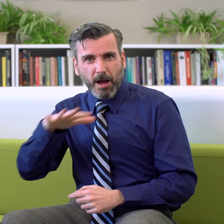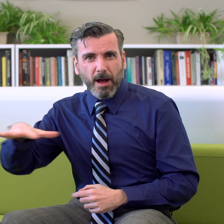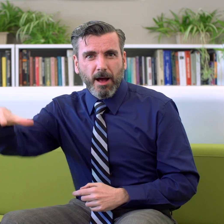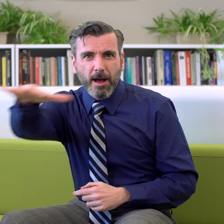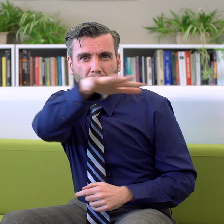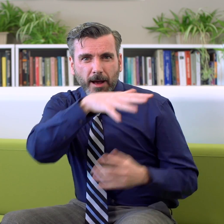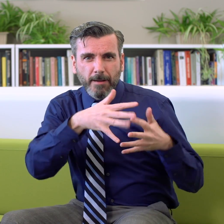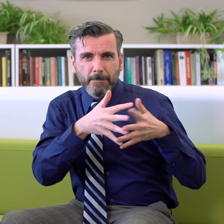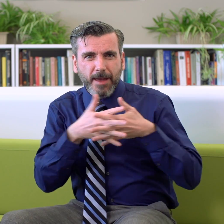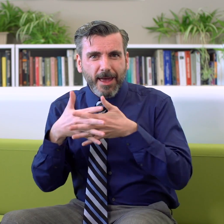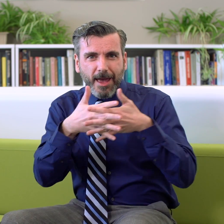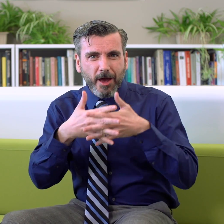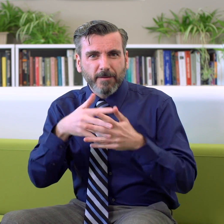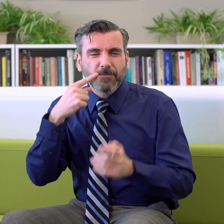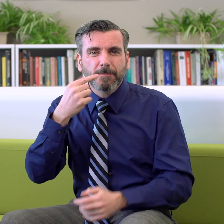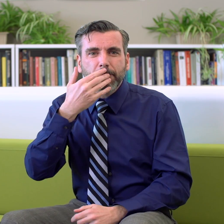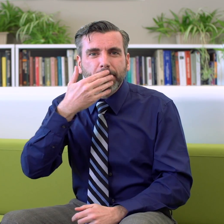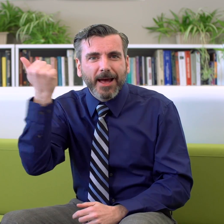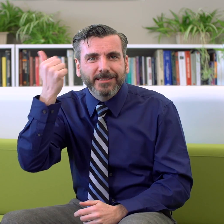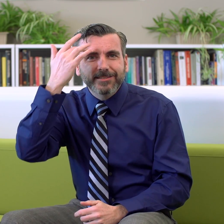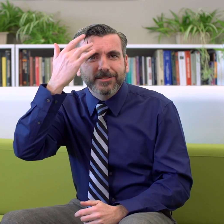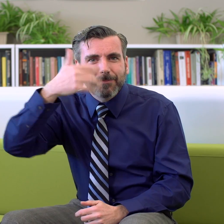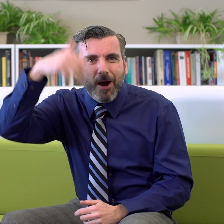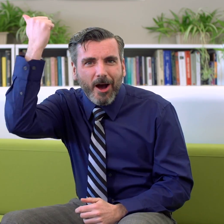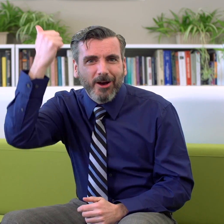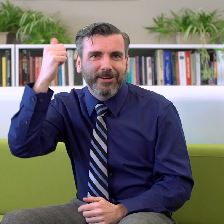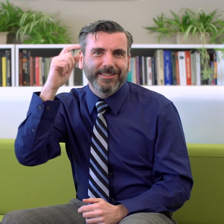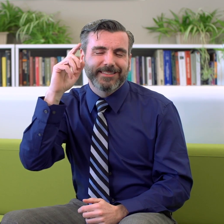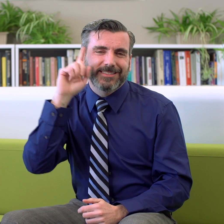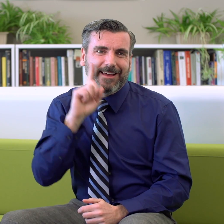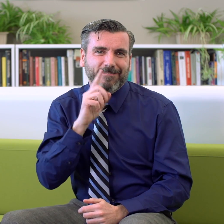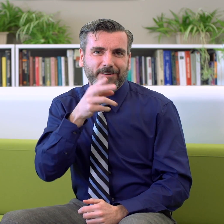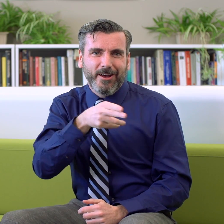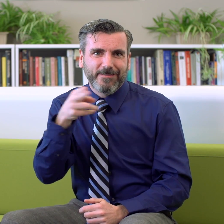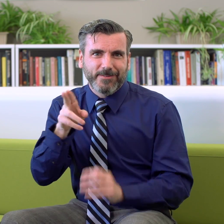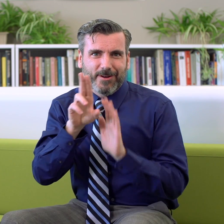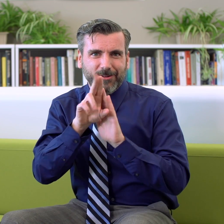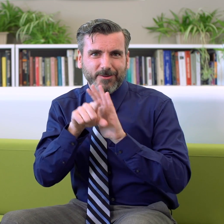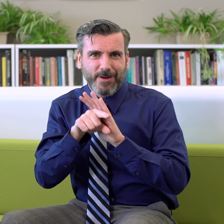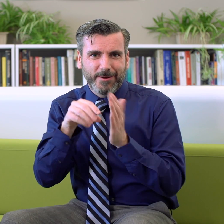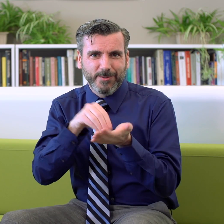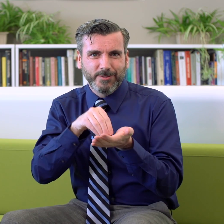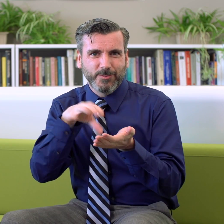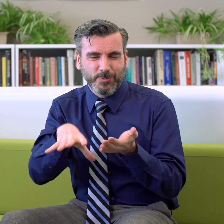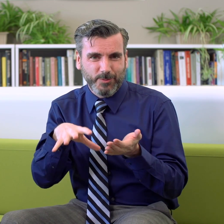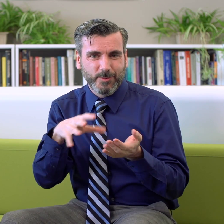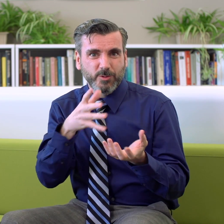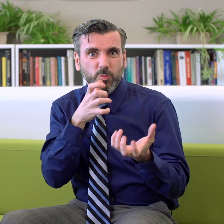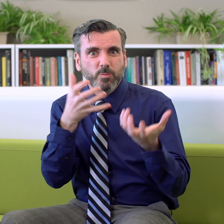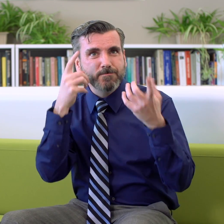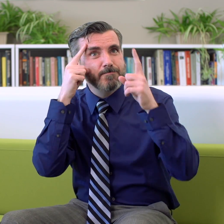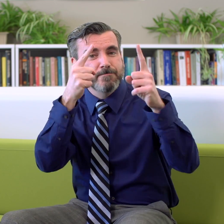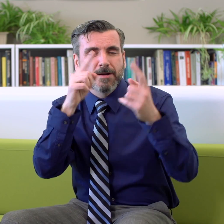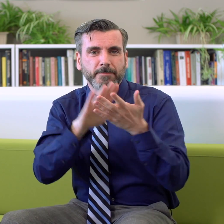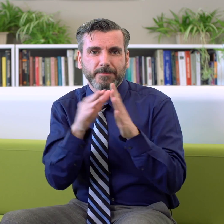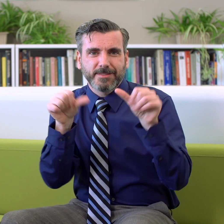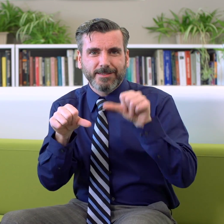scour America for the best and brightest deaf and hard of hearing undergraduate students who aspire to become